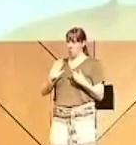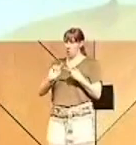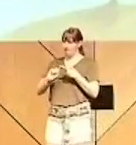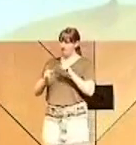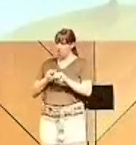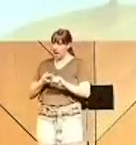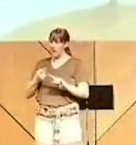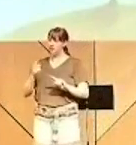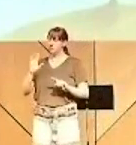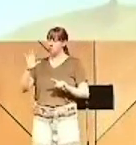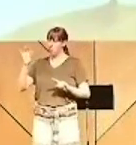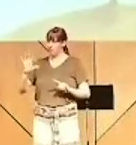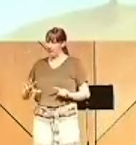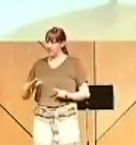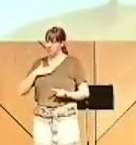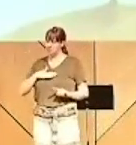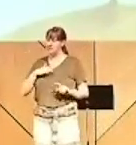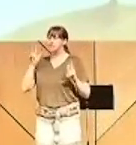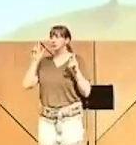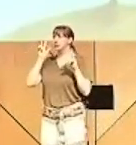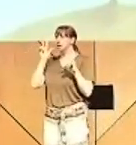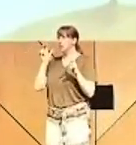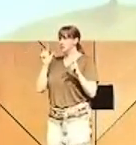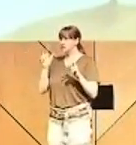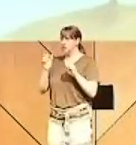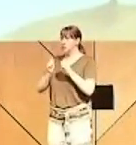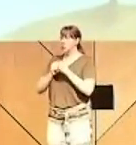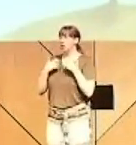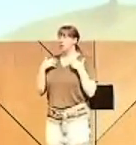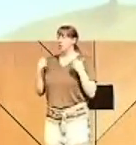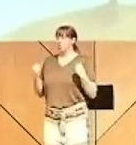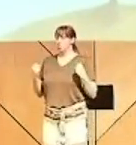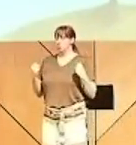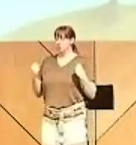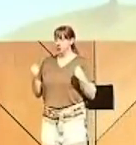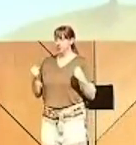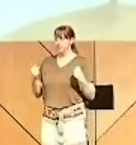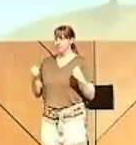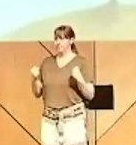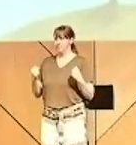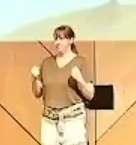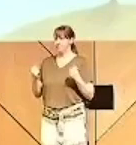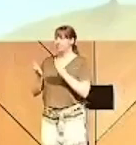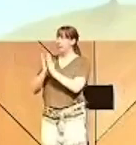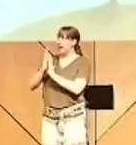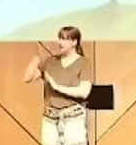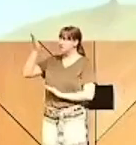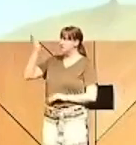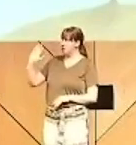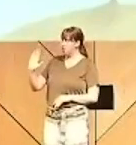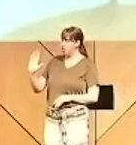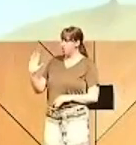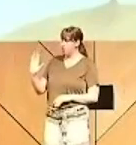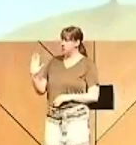listen with courage? And would you ask God to speak to you?